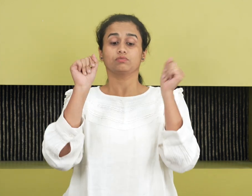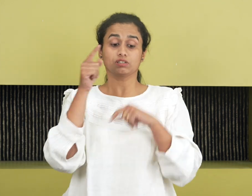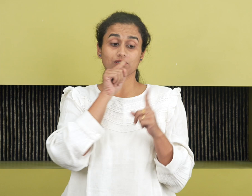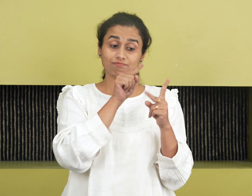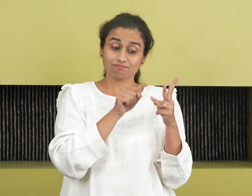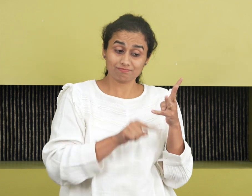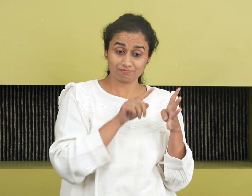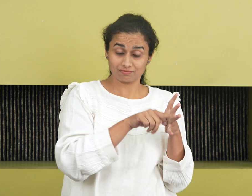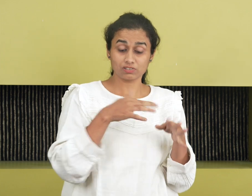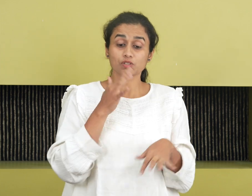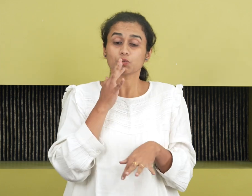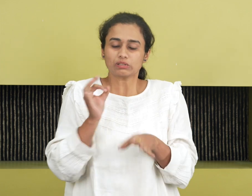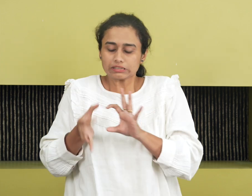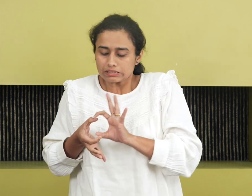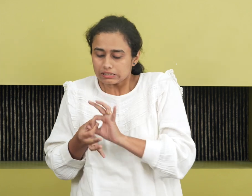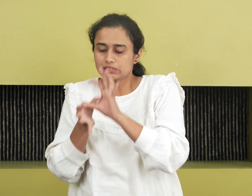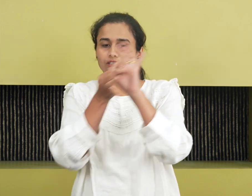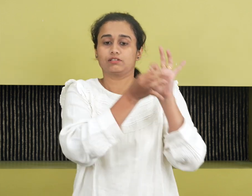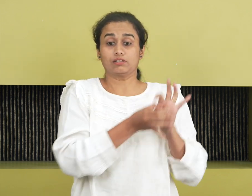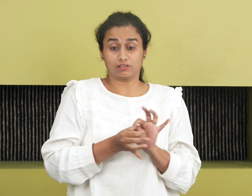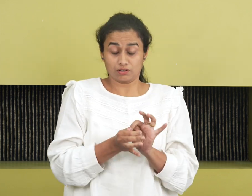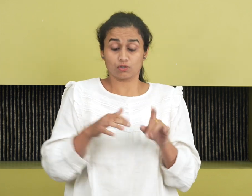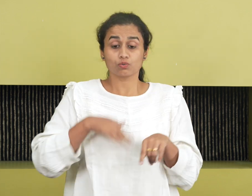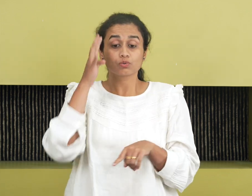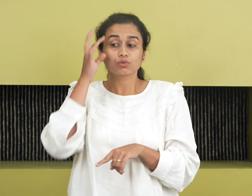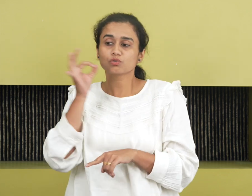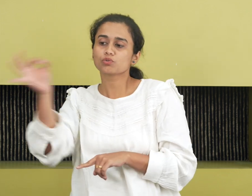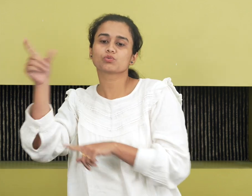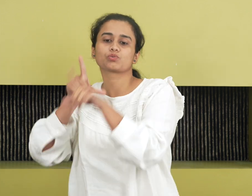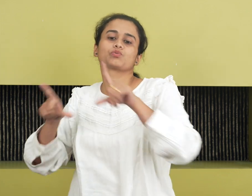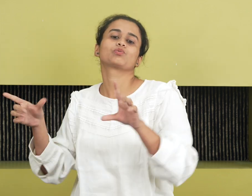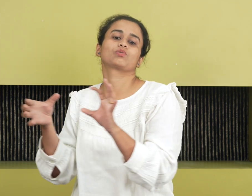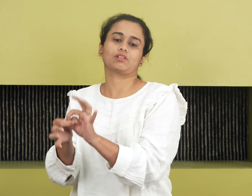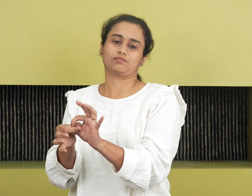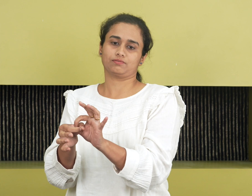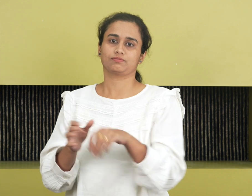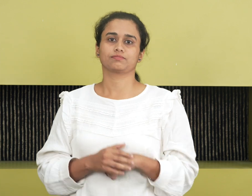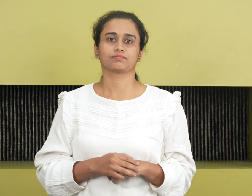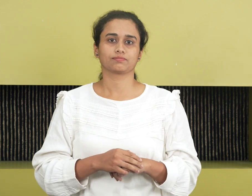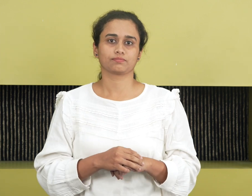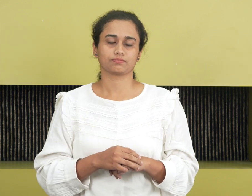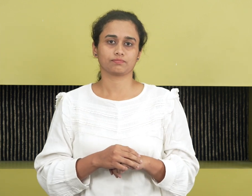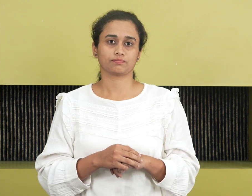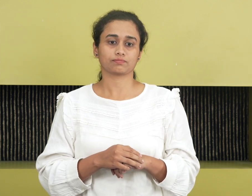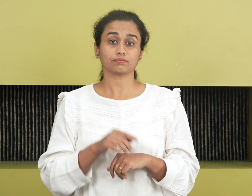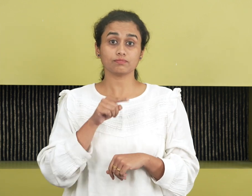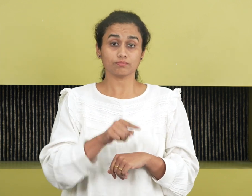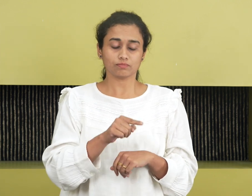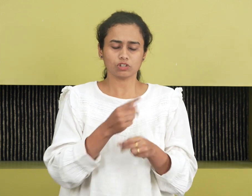intricately linked to the future of our languages. The enormous variety they